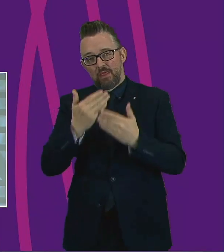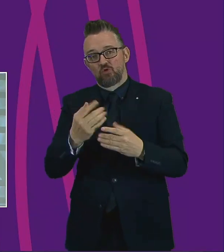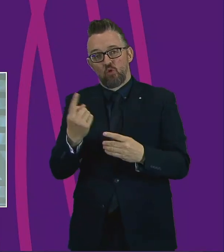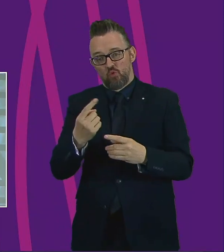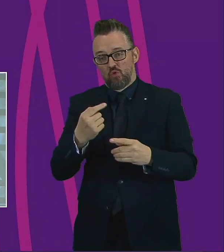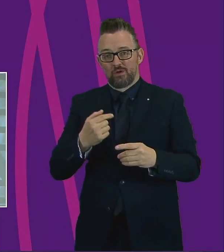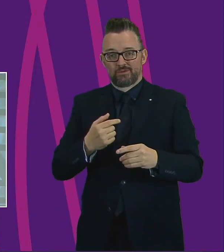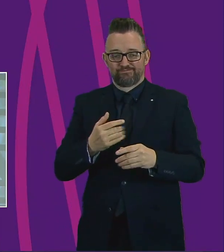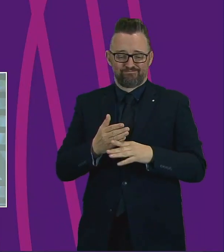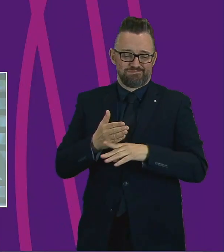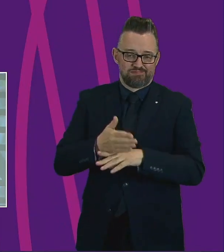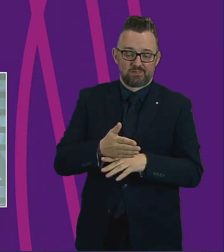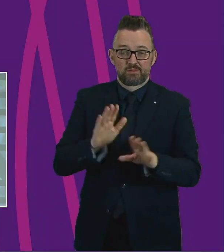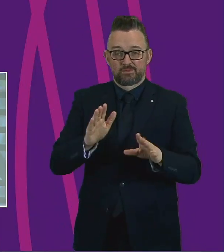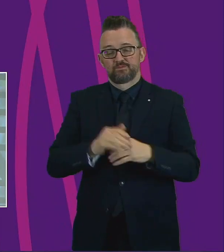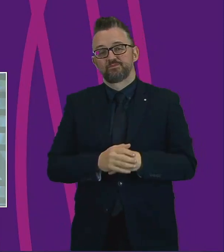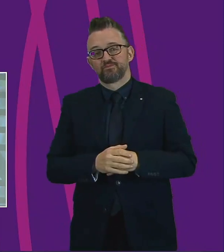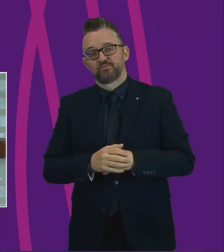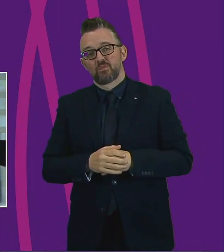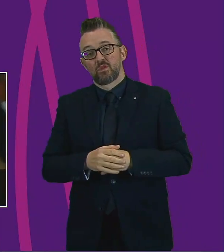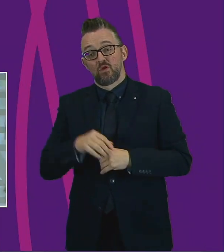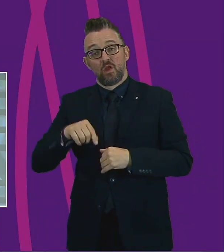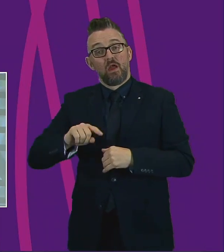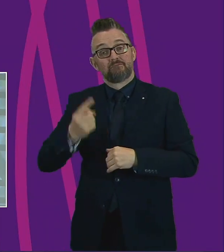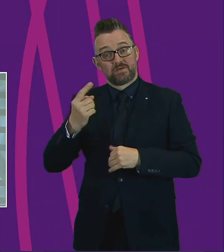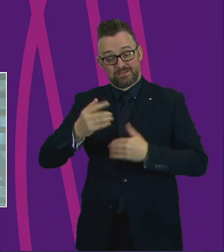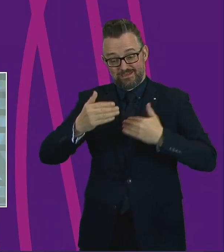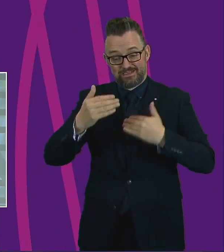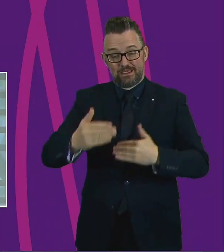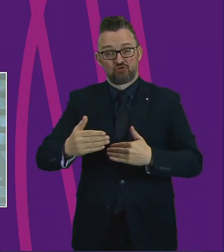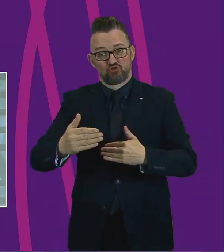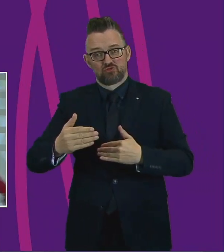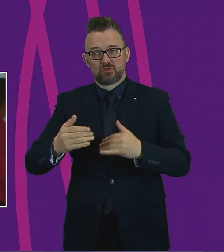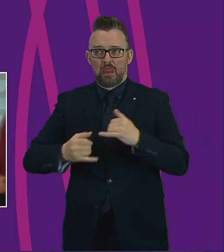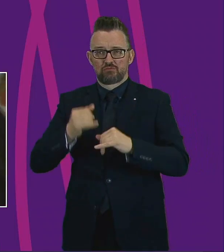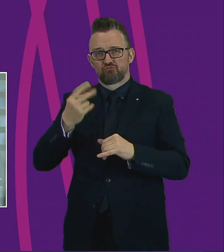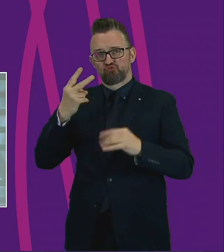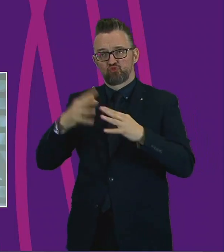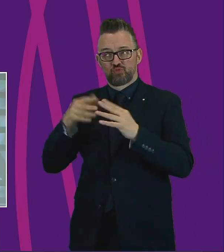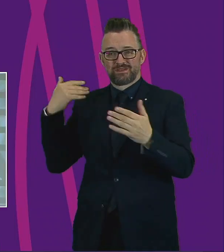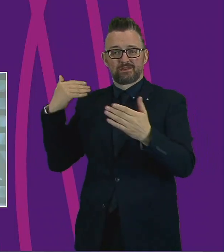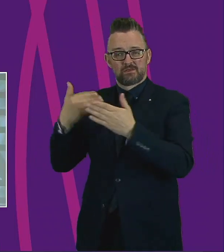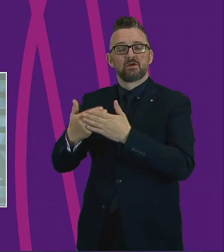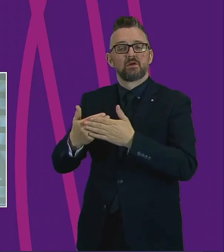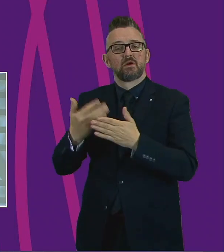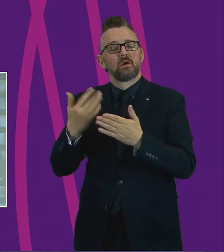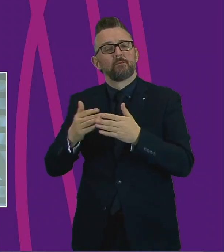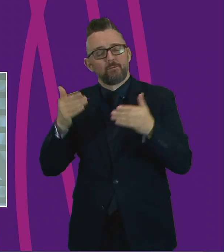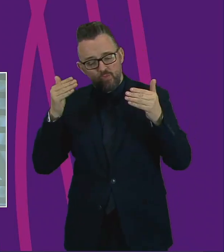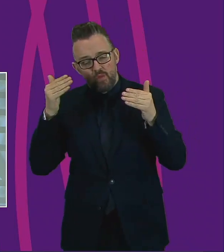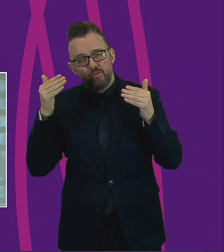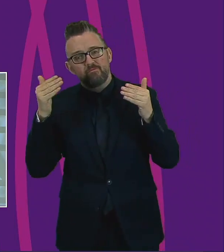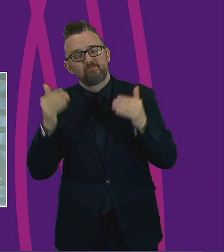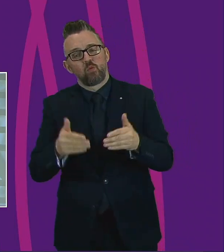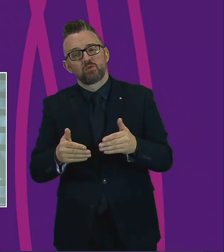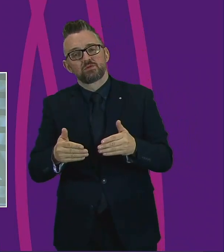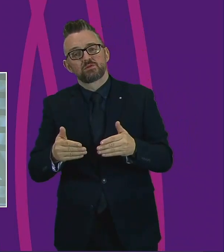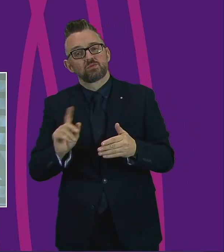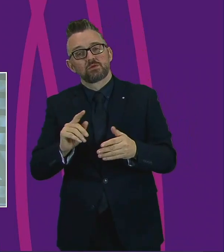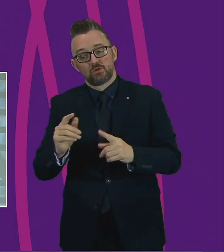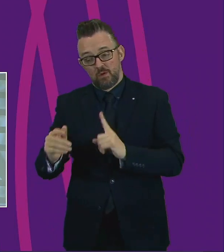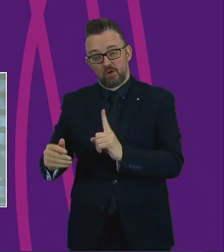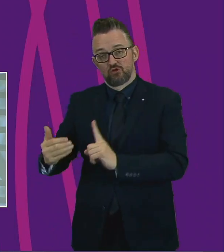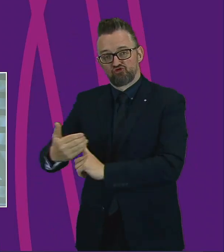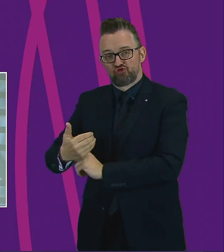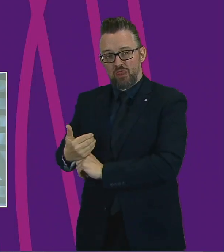constituency. In the past weeks of this first stage of the pandemic, a particular focus has been quite rightly placed on the shielding group.